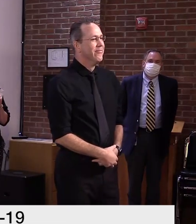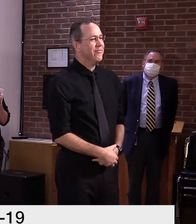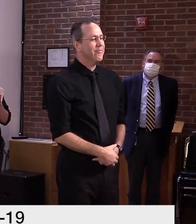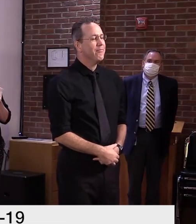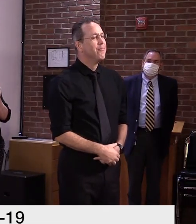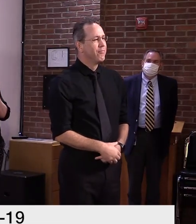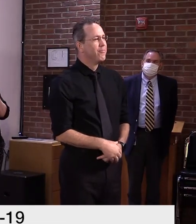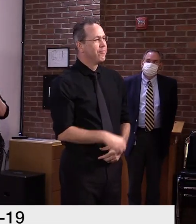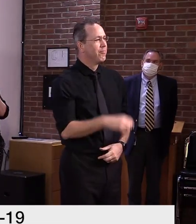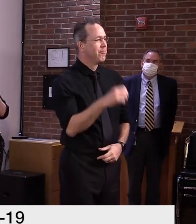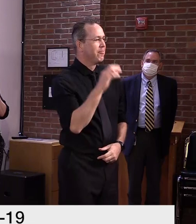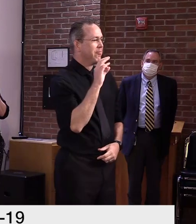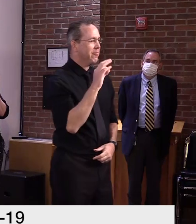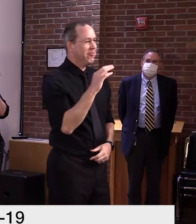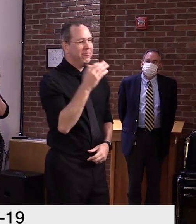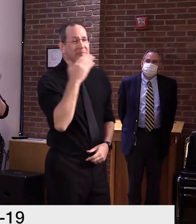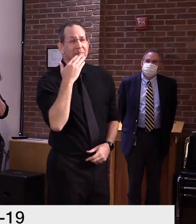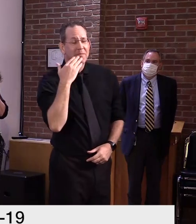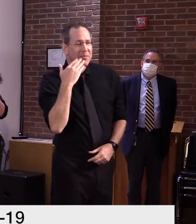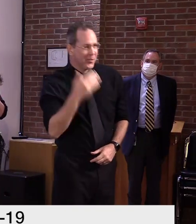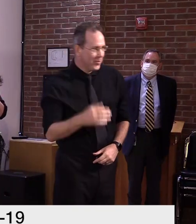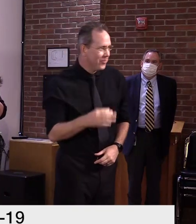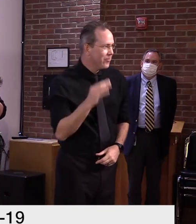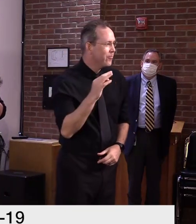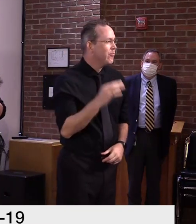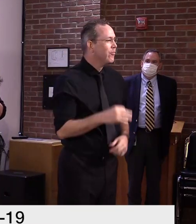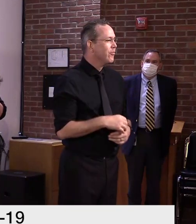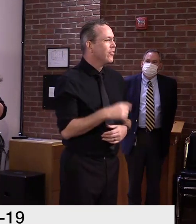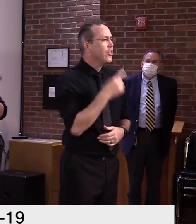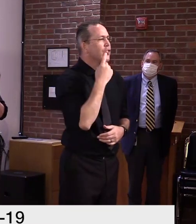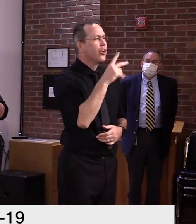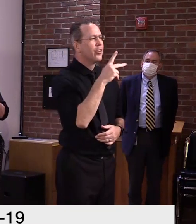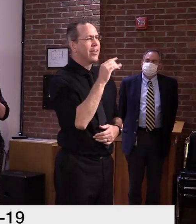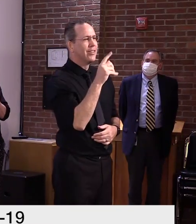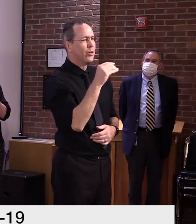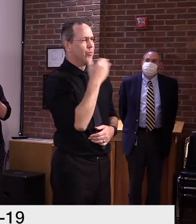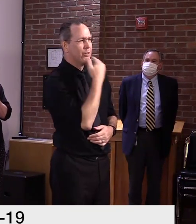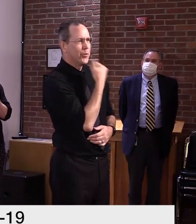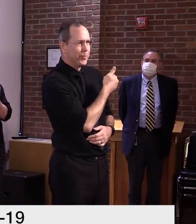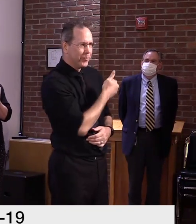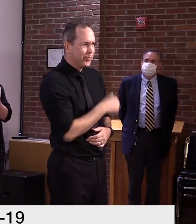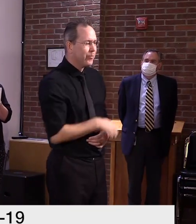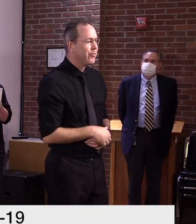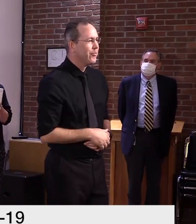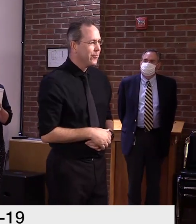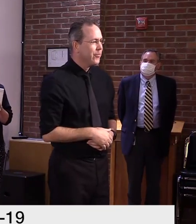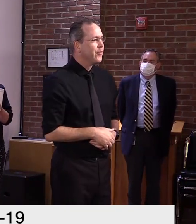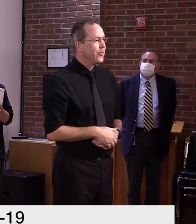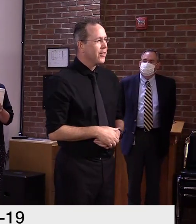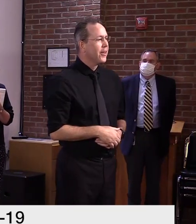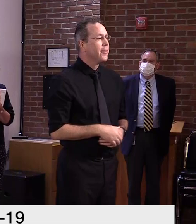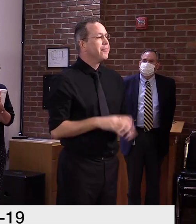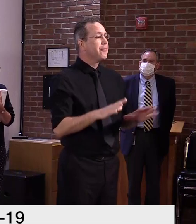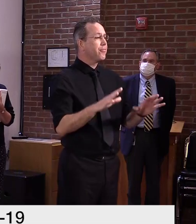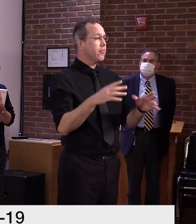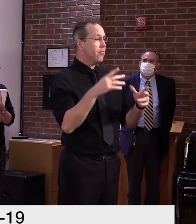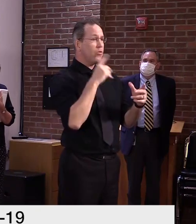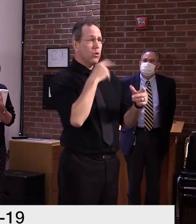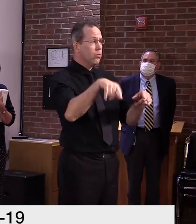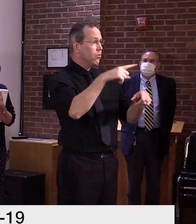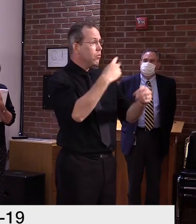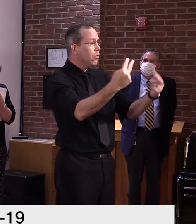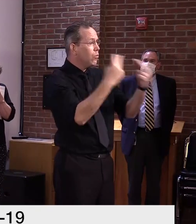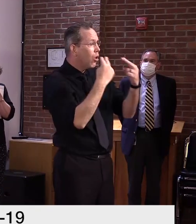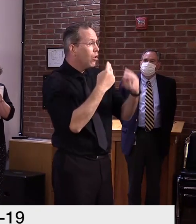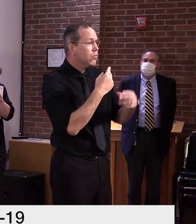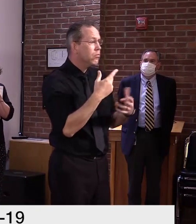Thank you very much, Dr. Kelso, and good morning, everybody. As a reminder for those, again, who are watching at home, today's presentation is